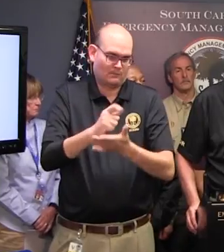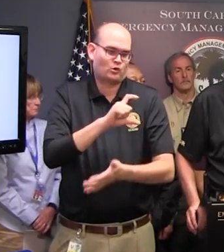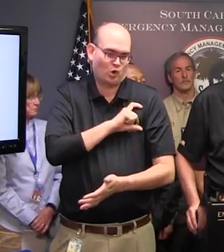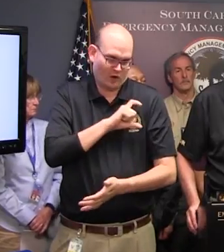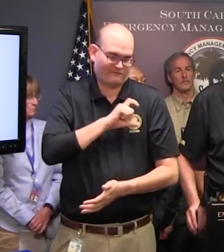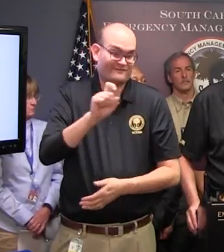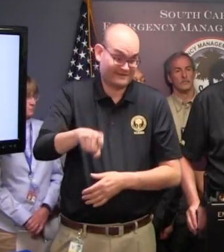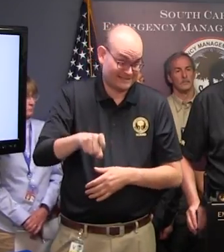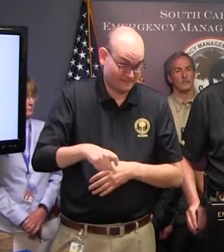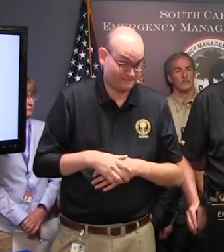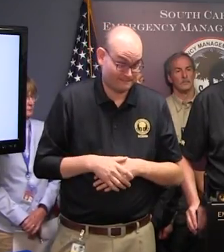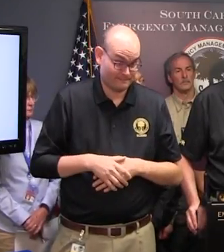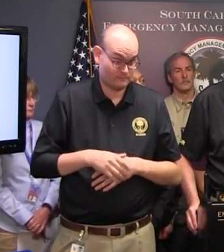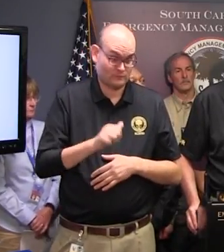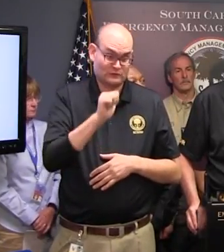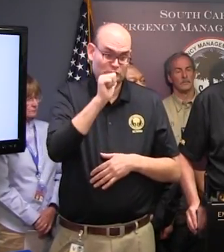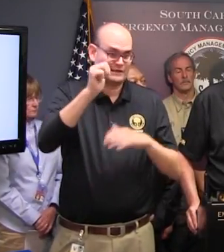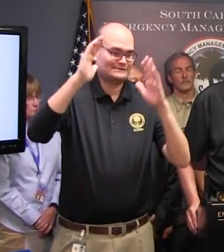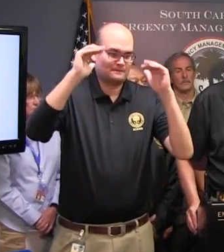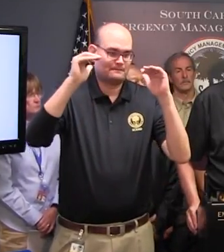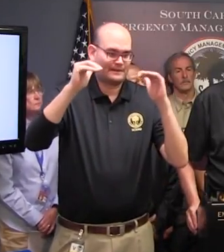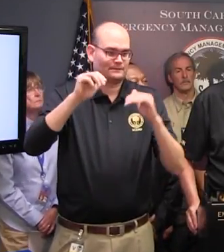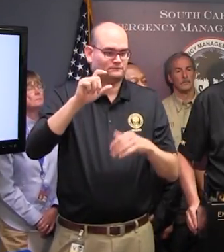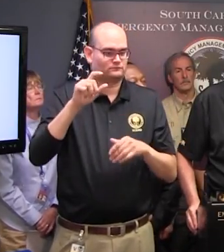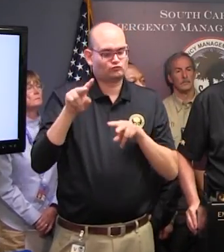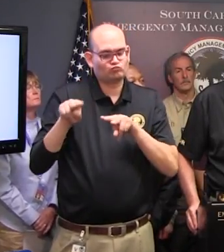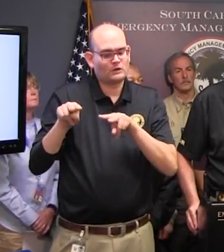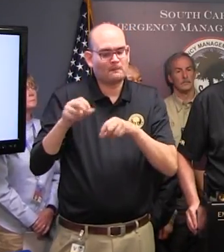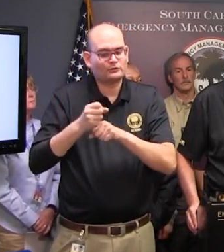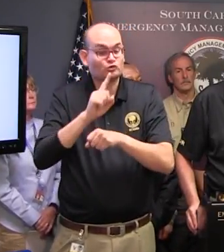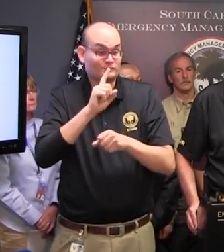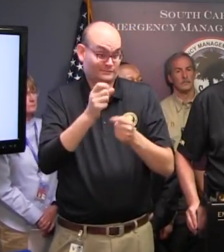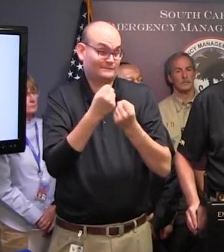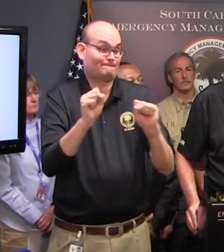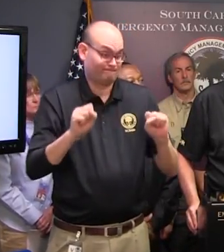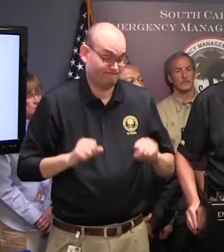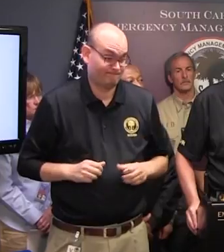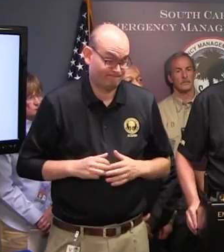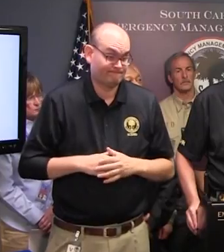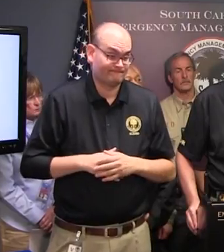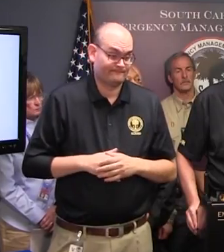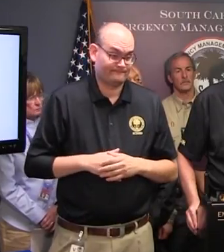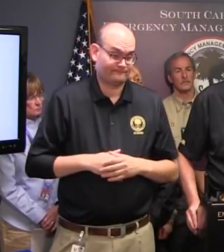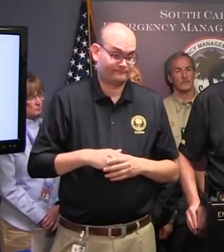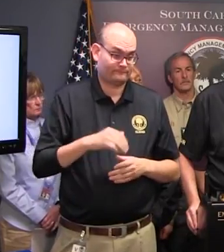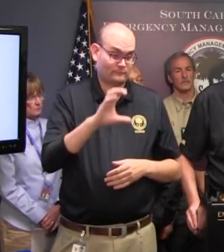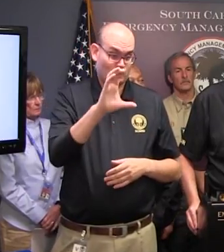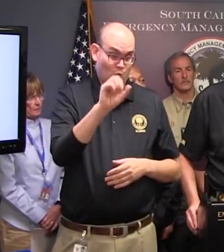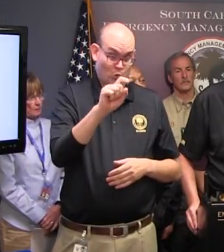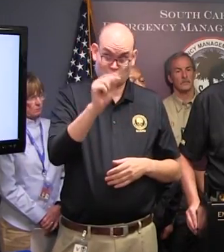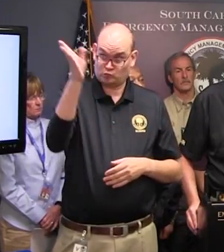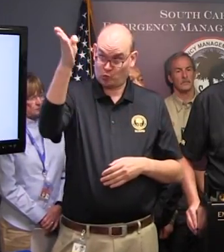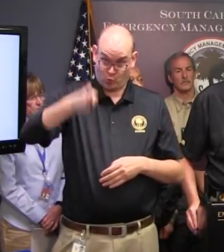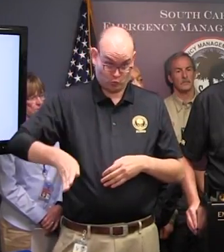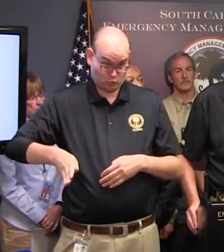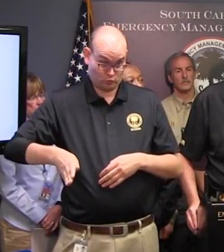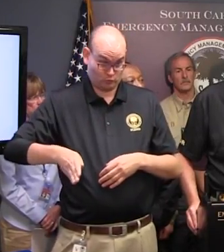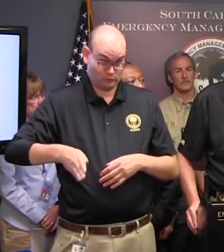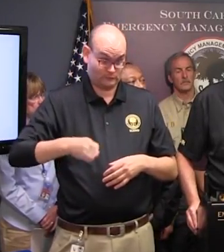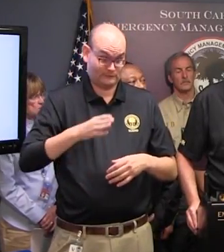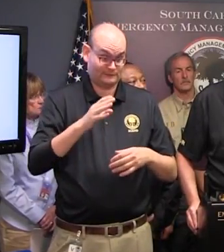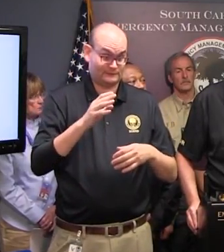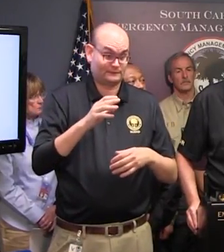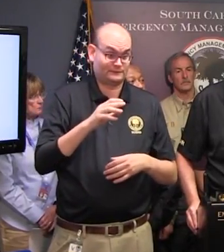monitoring it. We're also very busy on the coast with looking at the surge models to make sure that